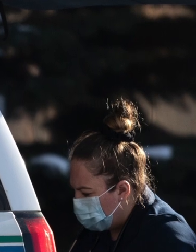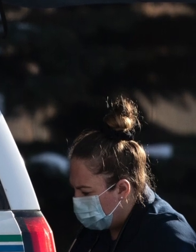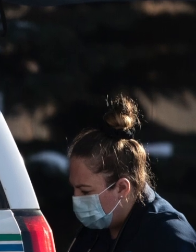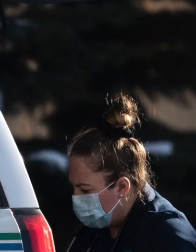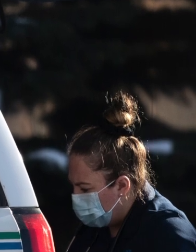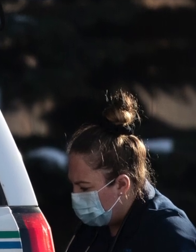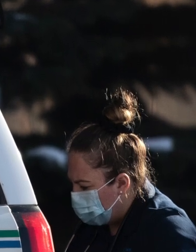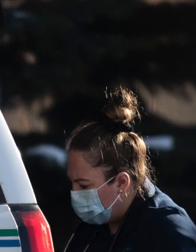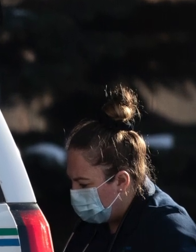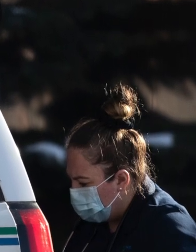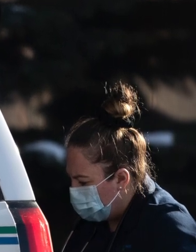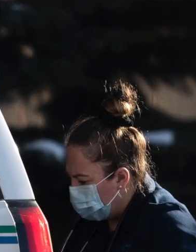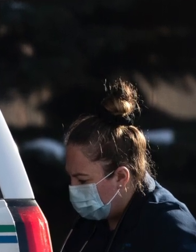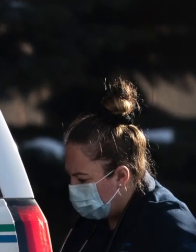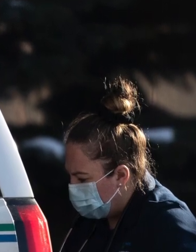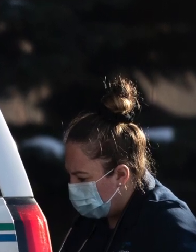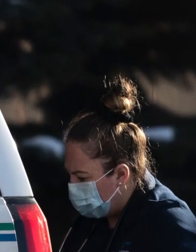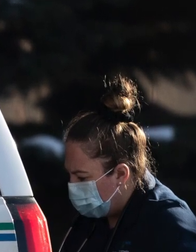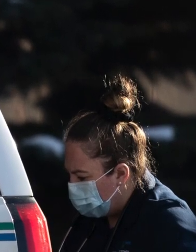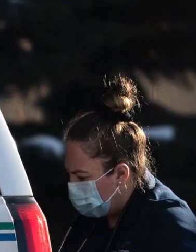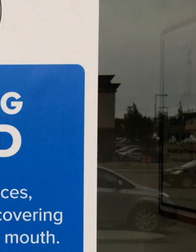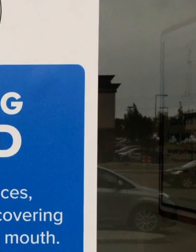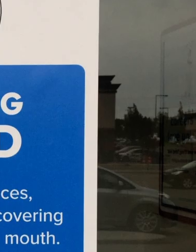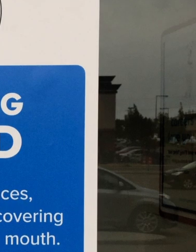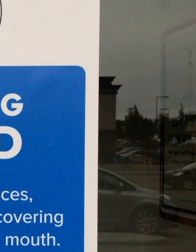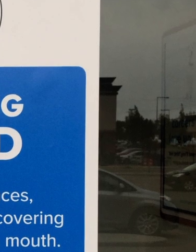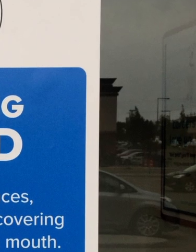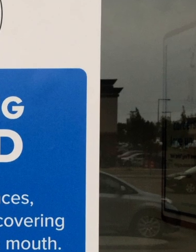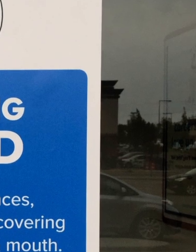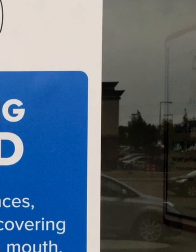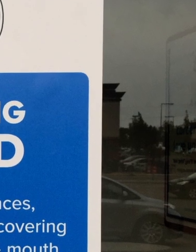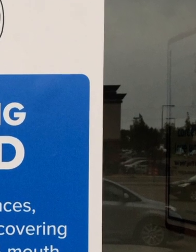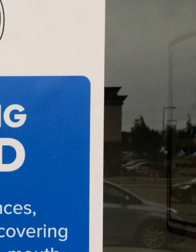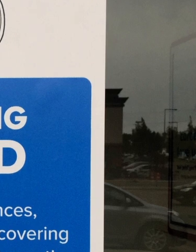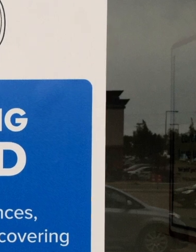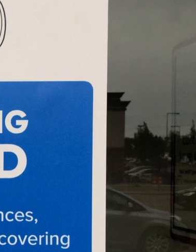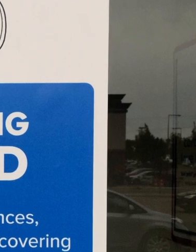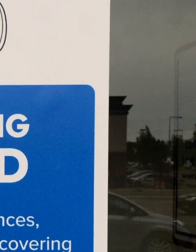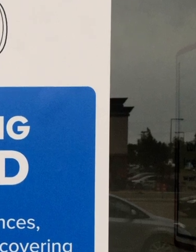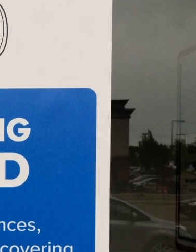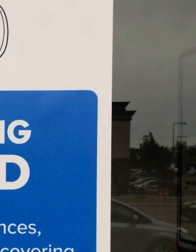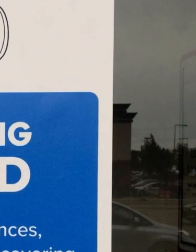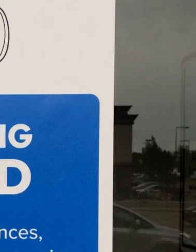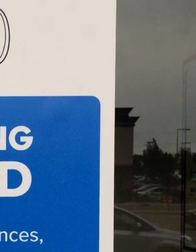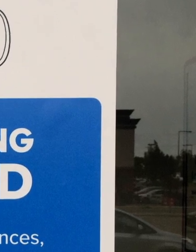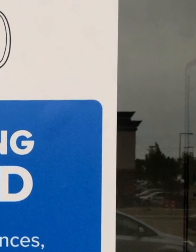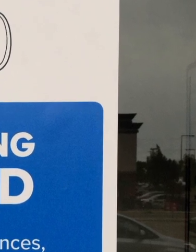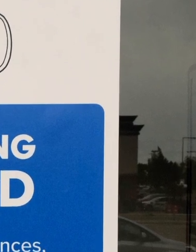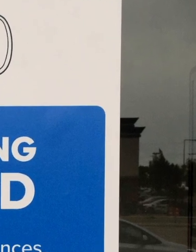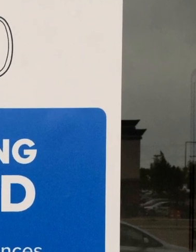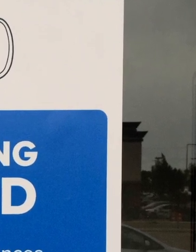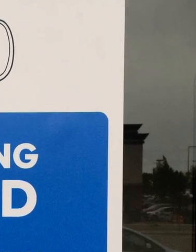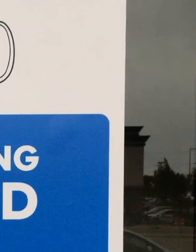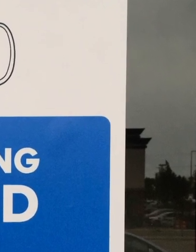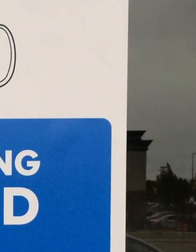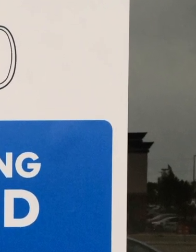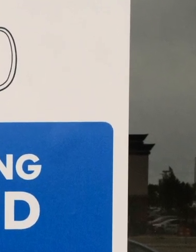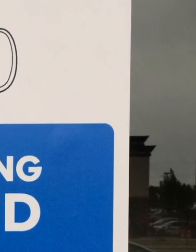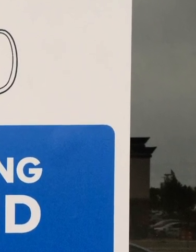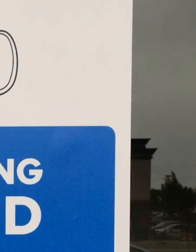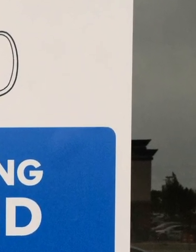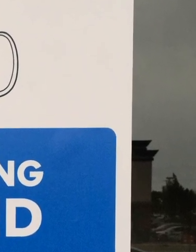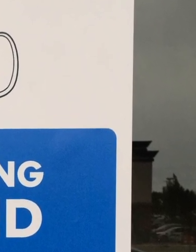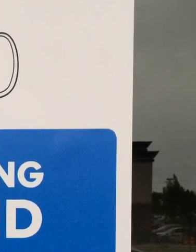restrictions in place for a little while longer so we can ensure care is readily available for all Albertans across the province